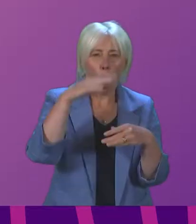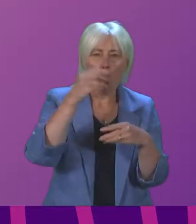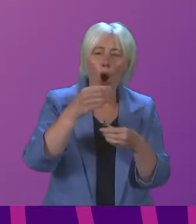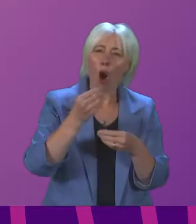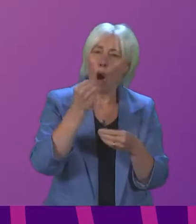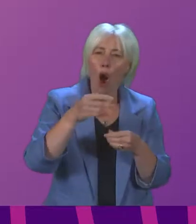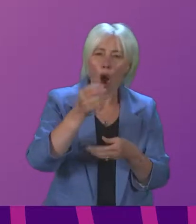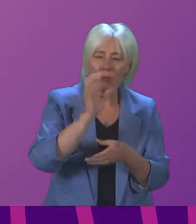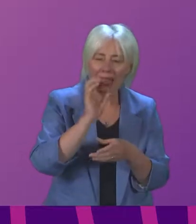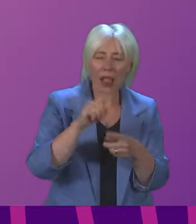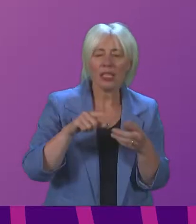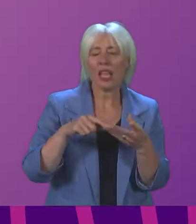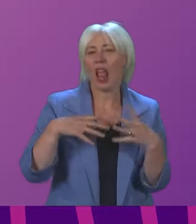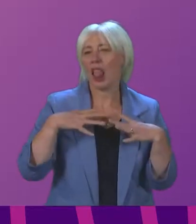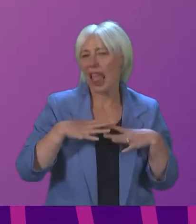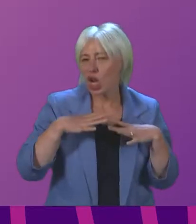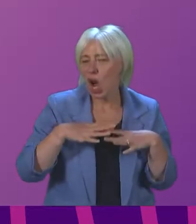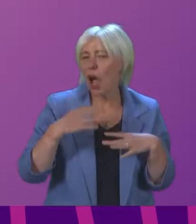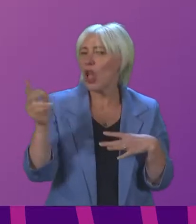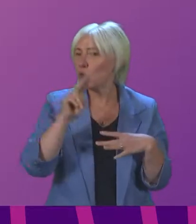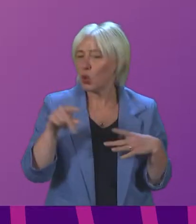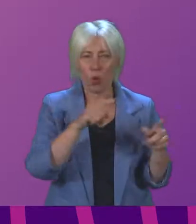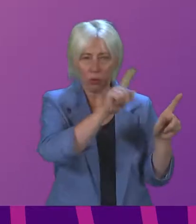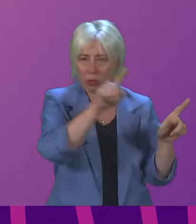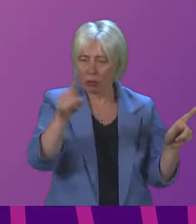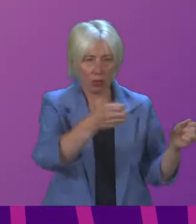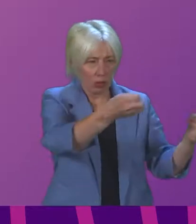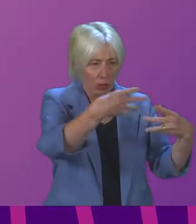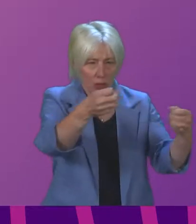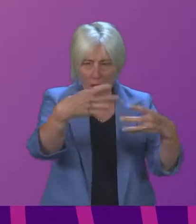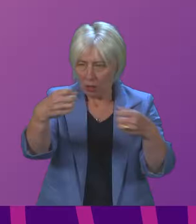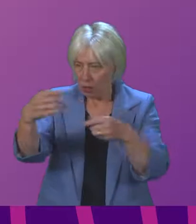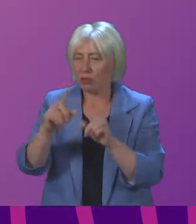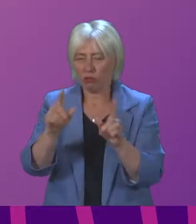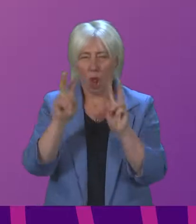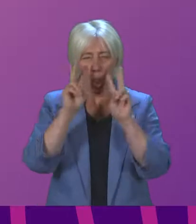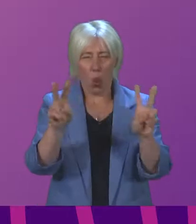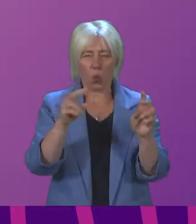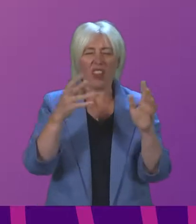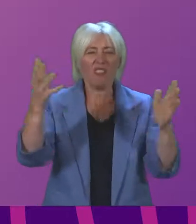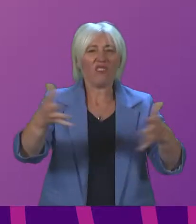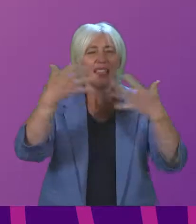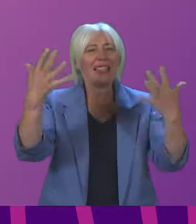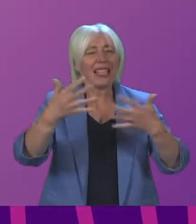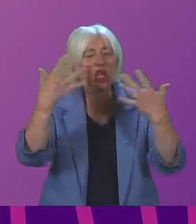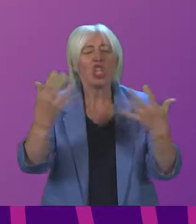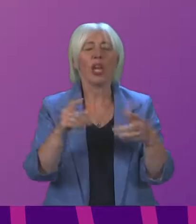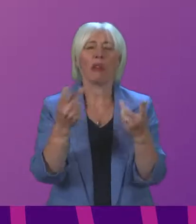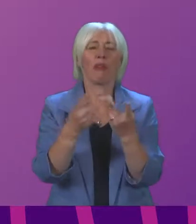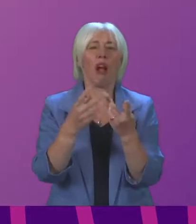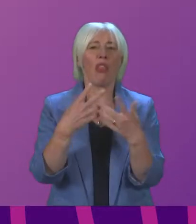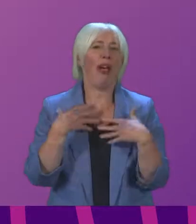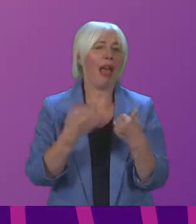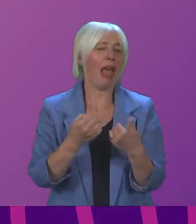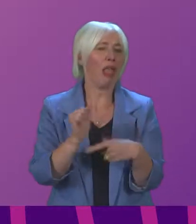and leisure sectors, and schools. We looked at ventilation and the relative success of other health protection measures in